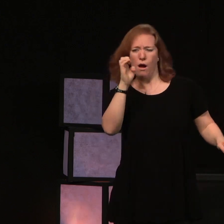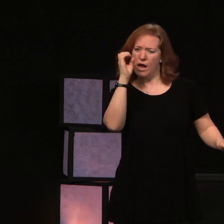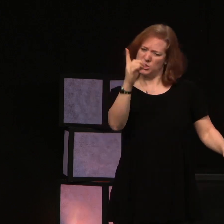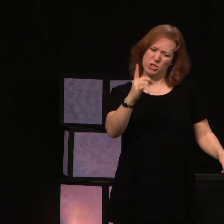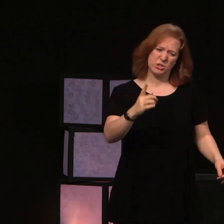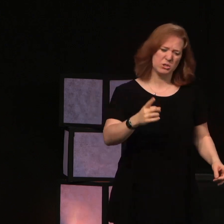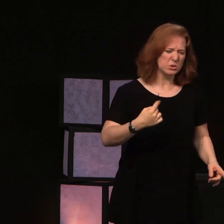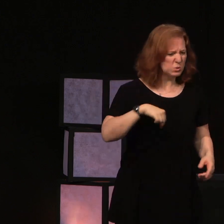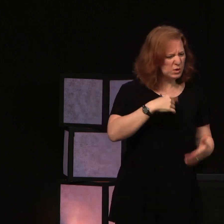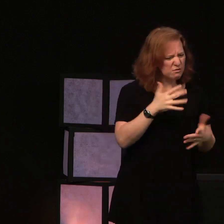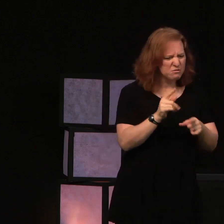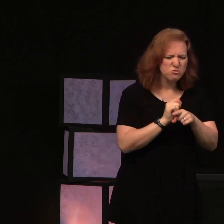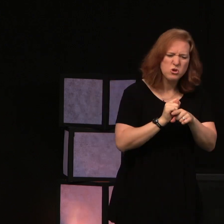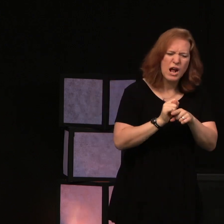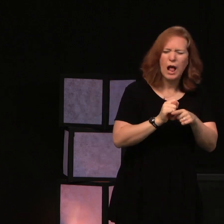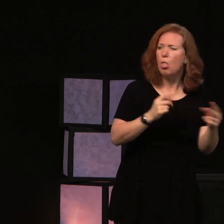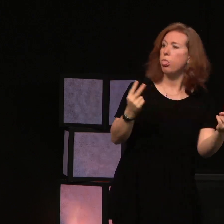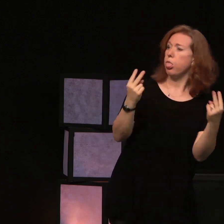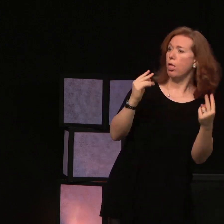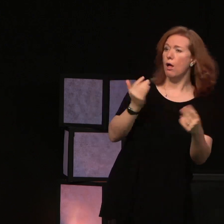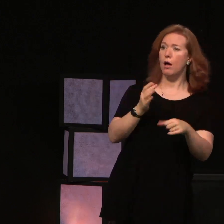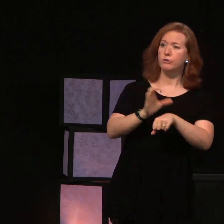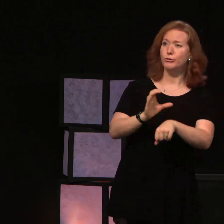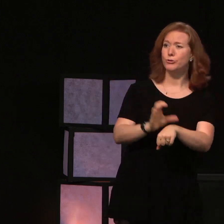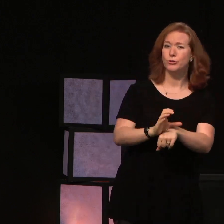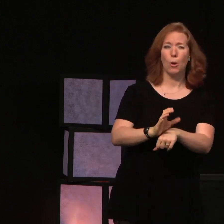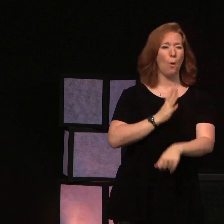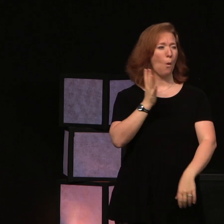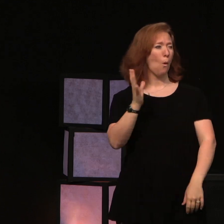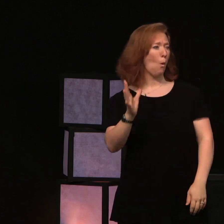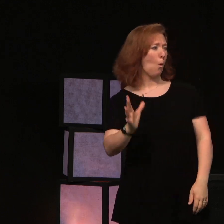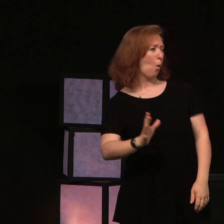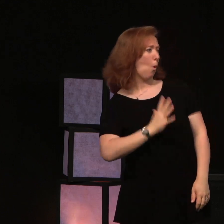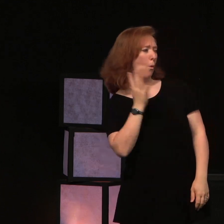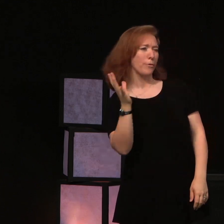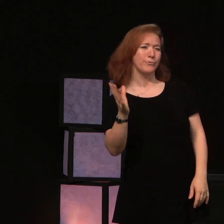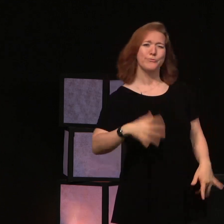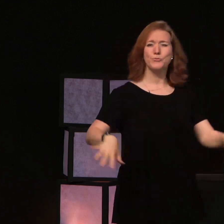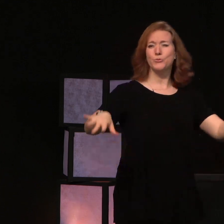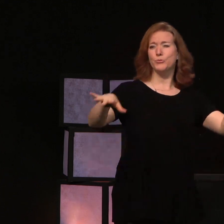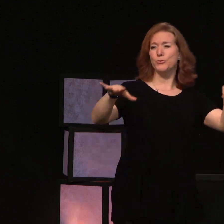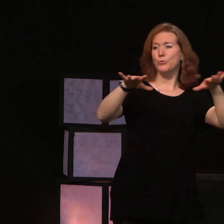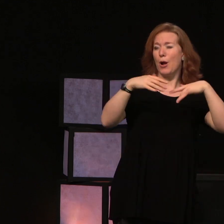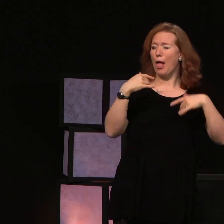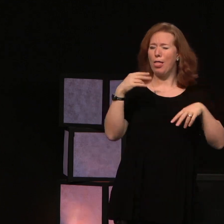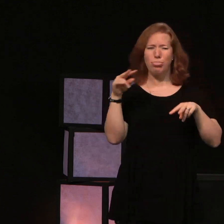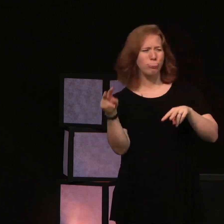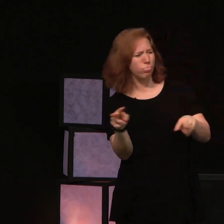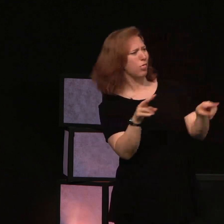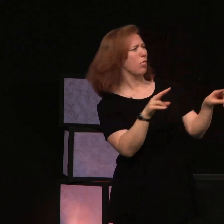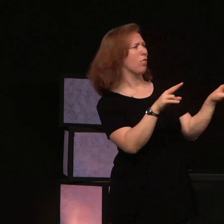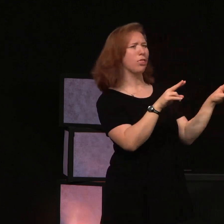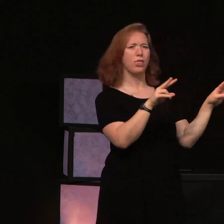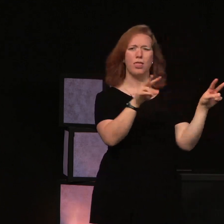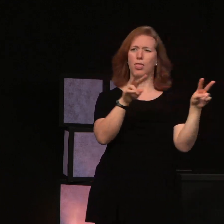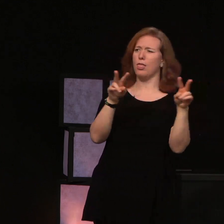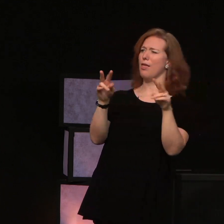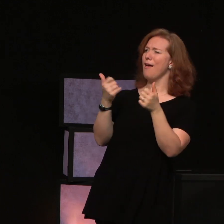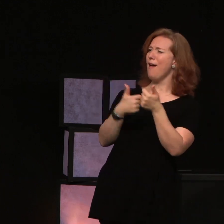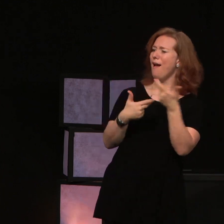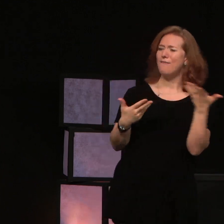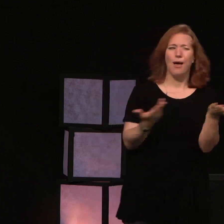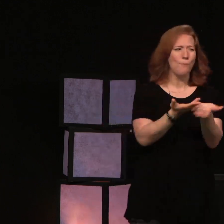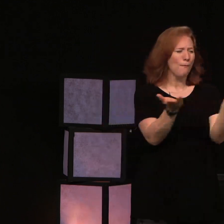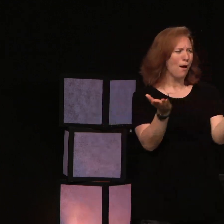We got it all together. Look at our church. It's the nicest one around. Look at it. Everything about it is